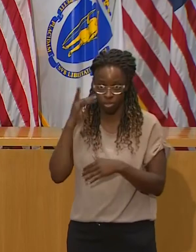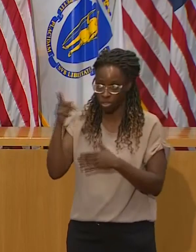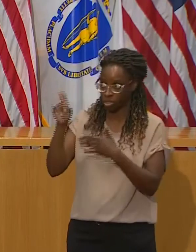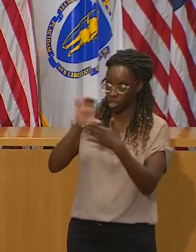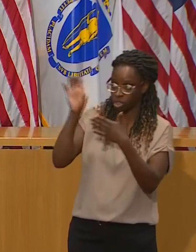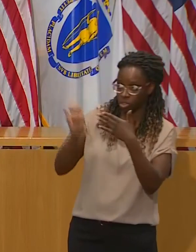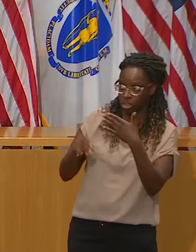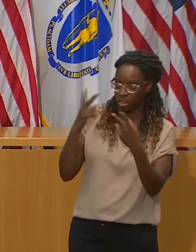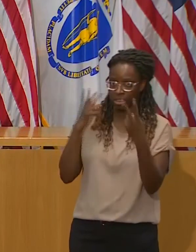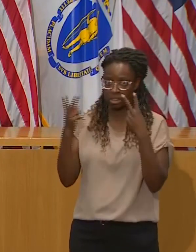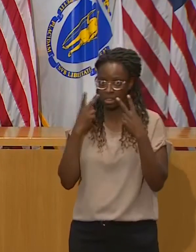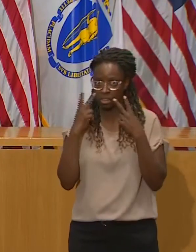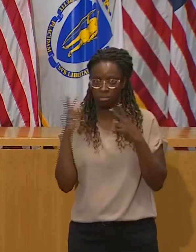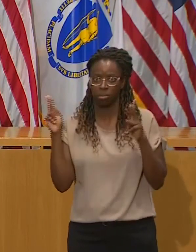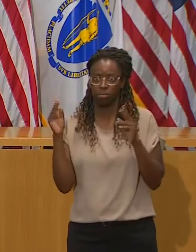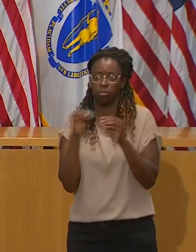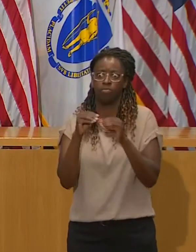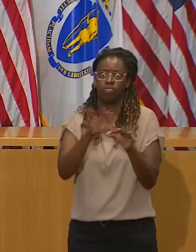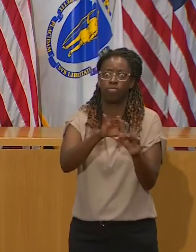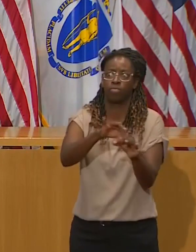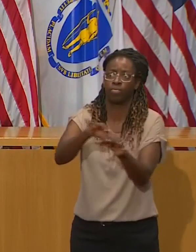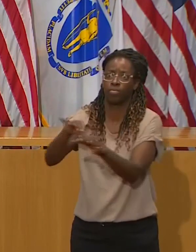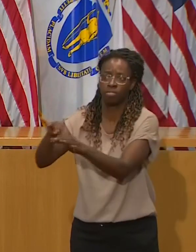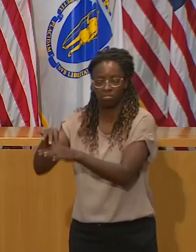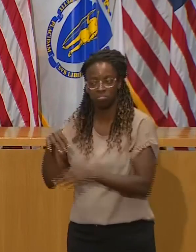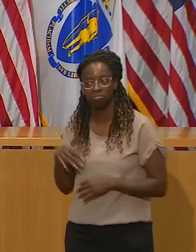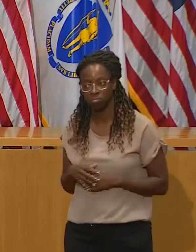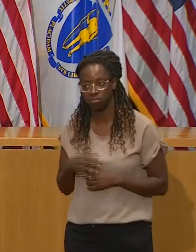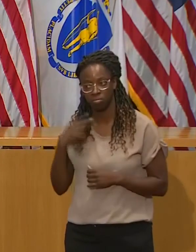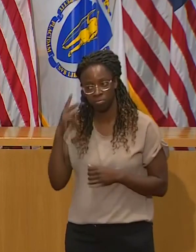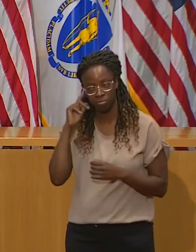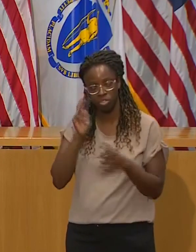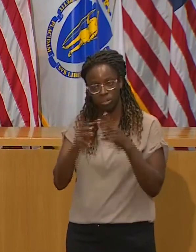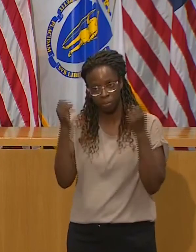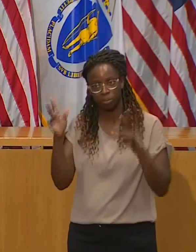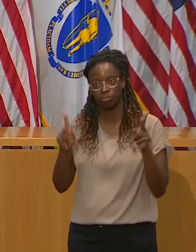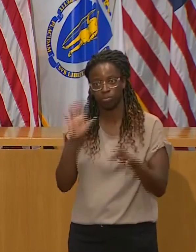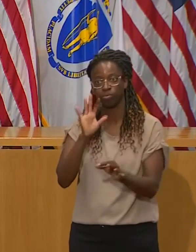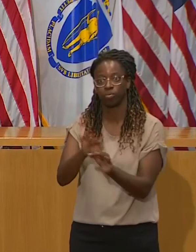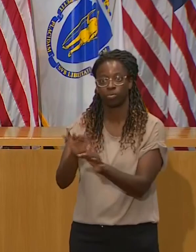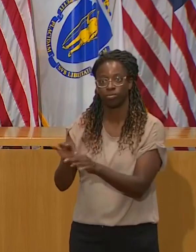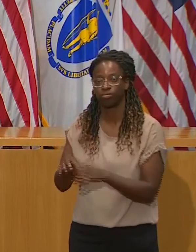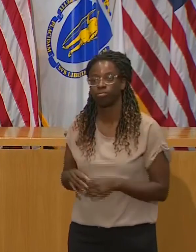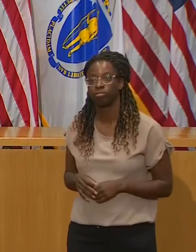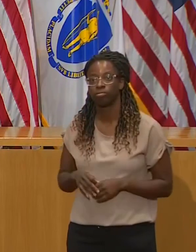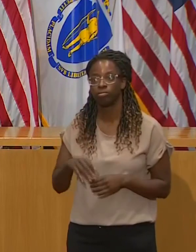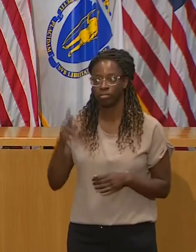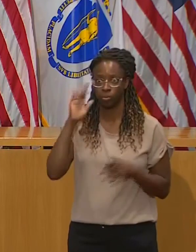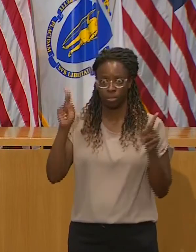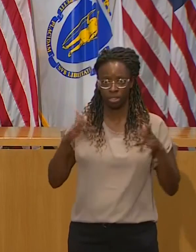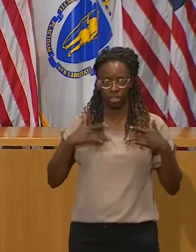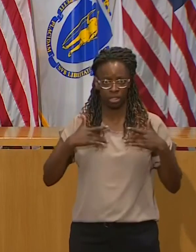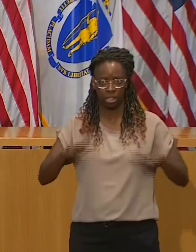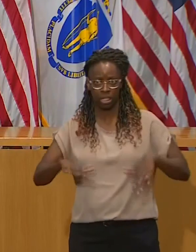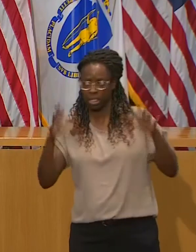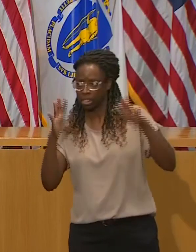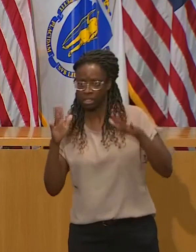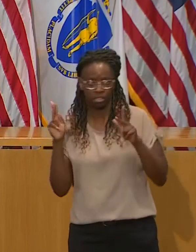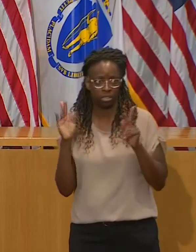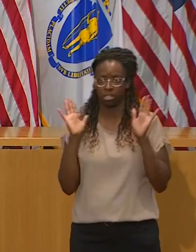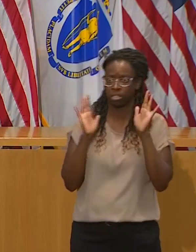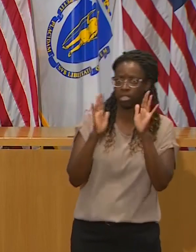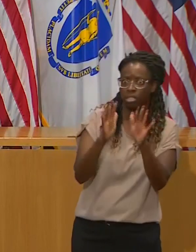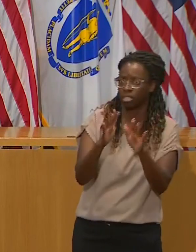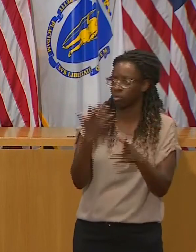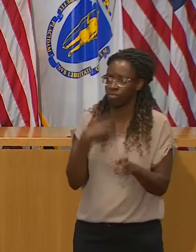would create anxiety and it has. All right. You throw on top of that a whole